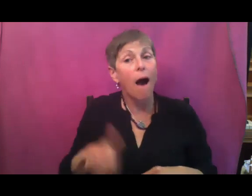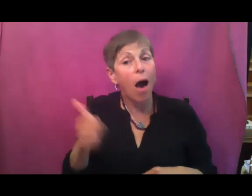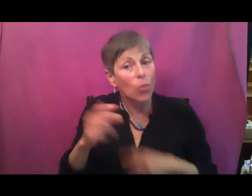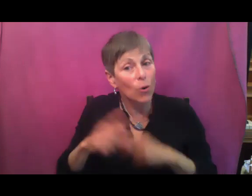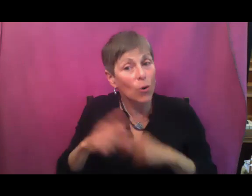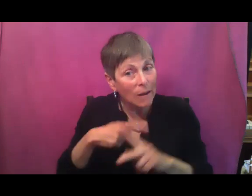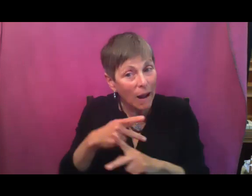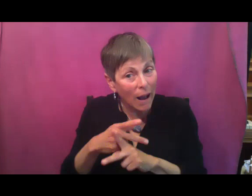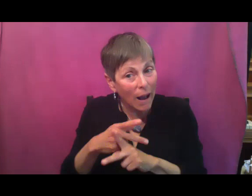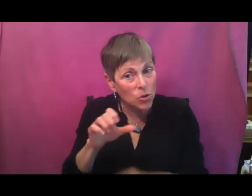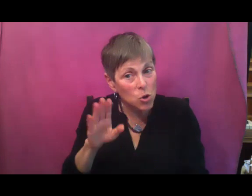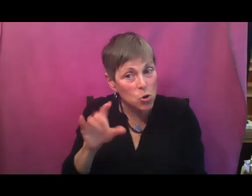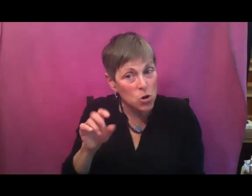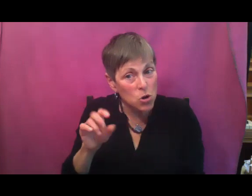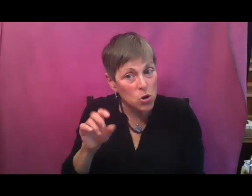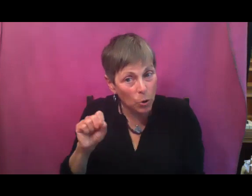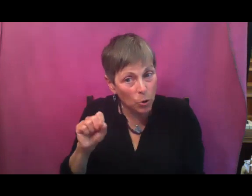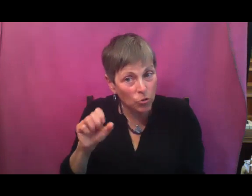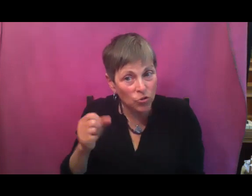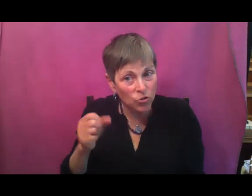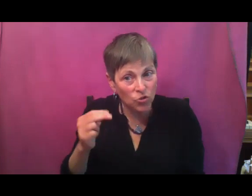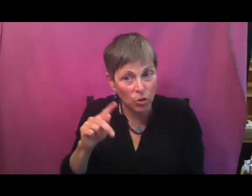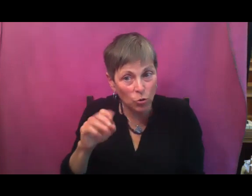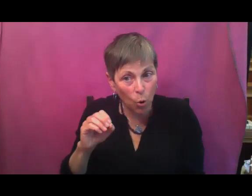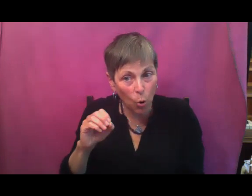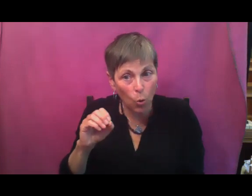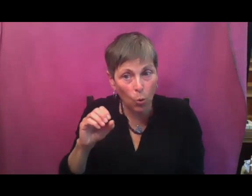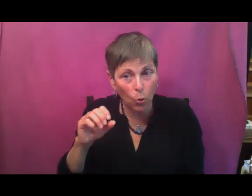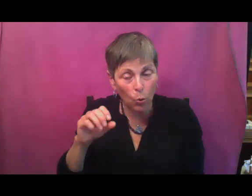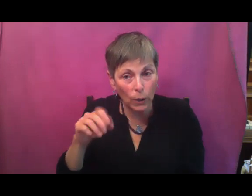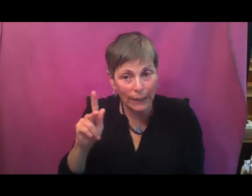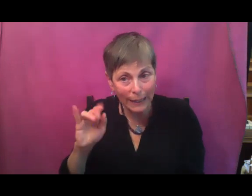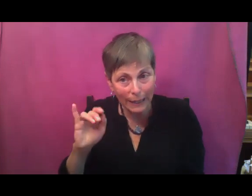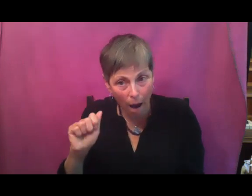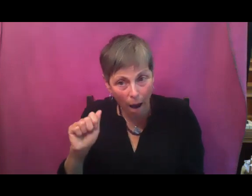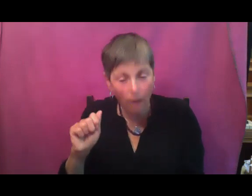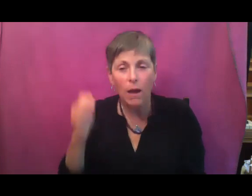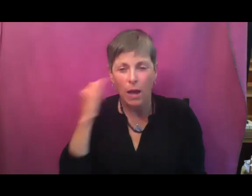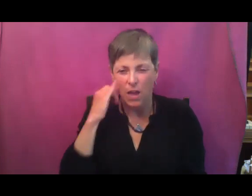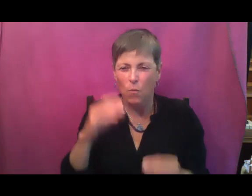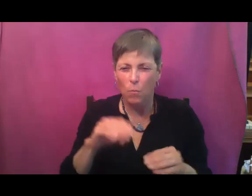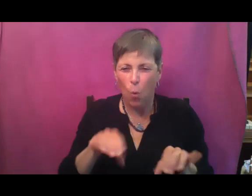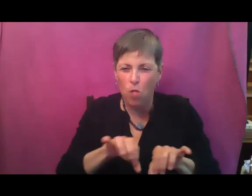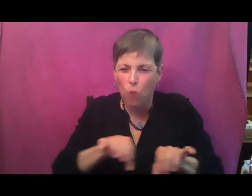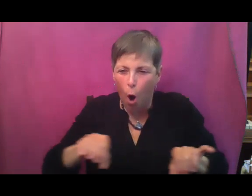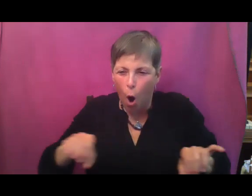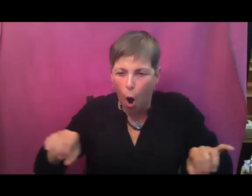Shintokiwa, other cucumbers that are longer, are tend to, and also thinner, more Persian style, are green finger